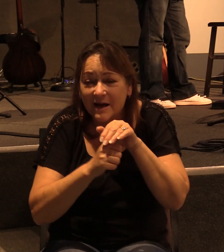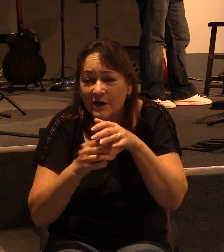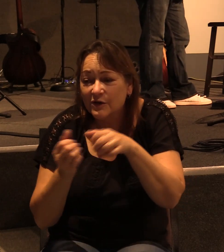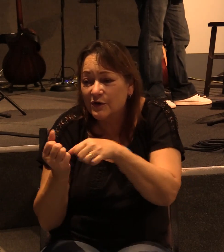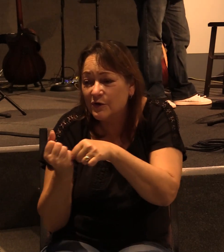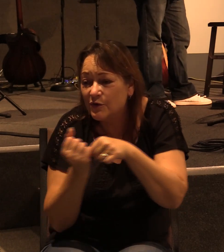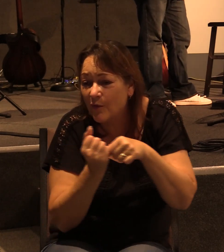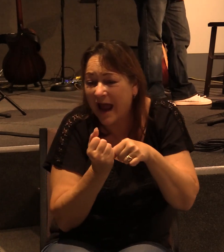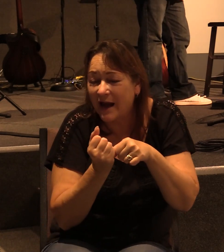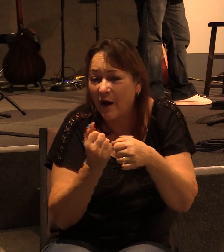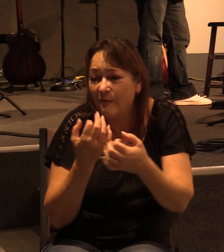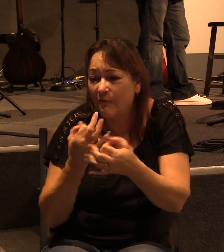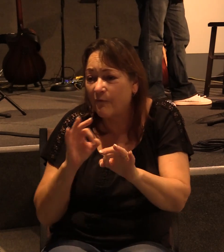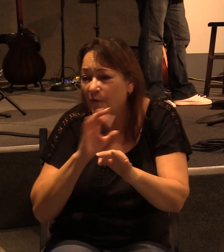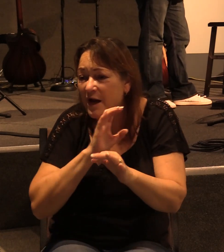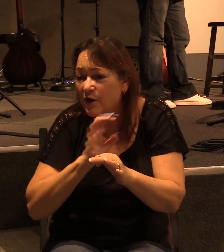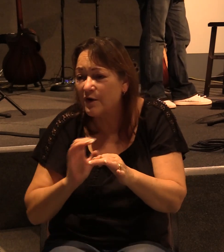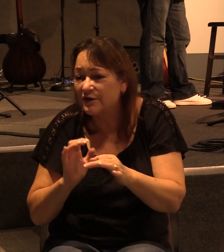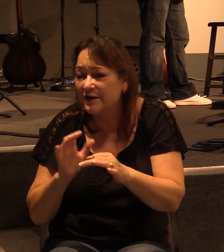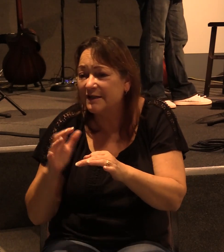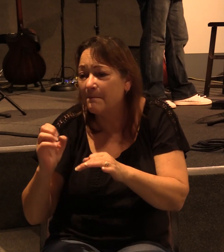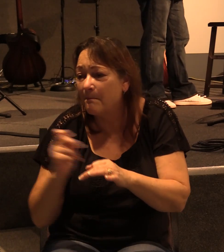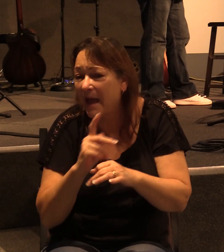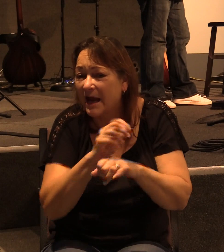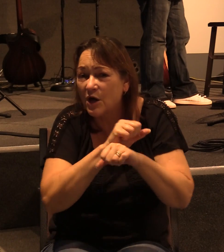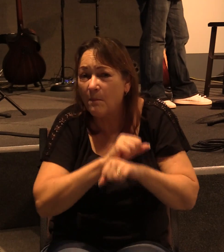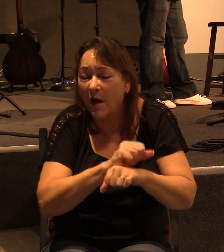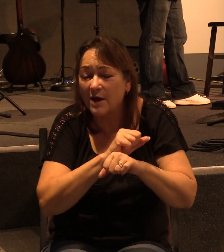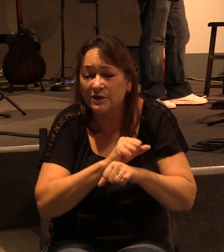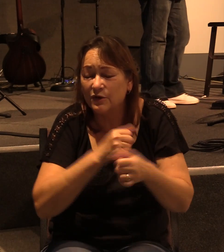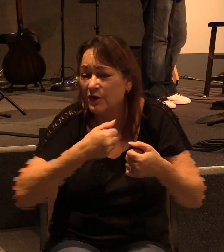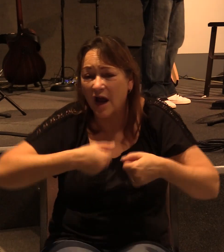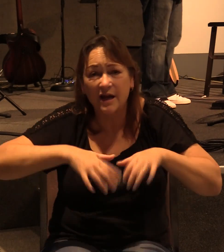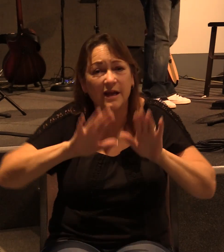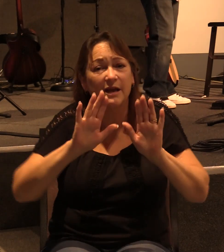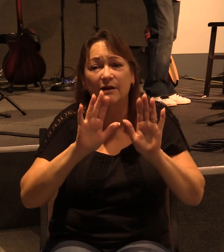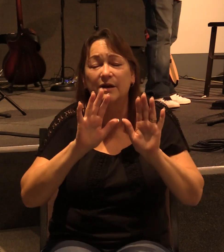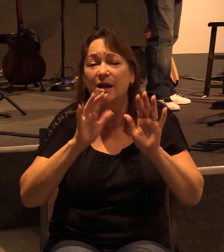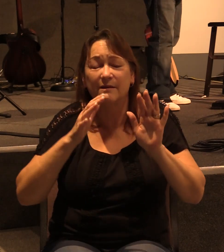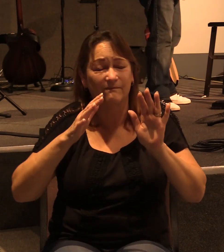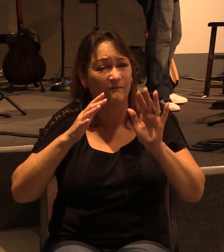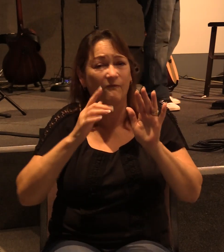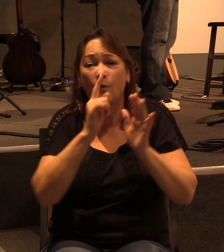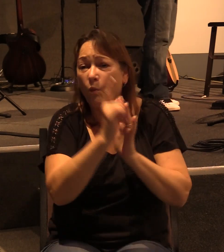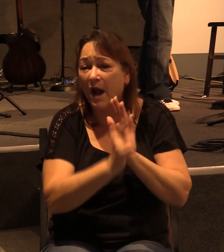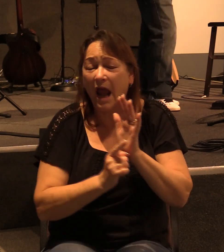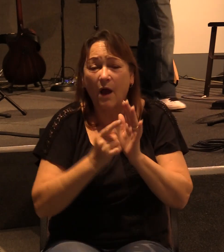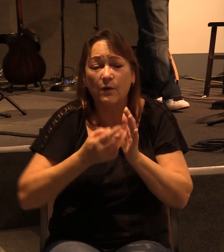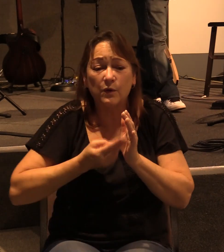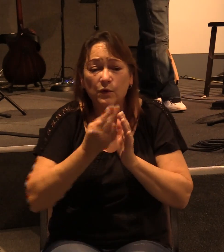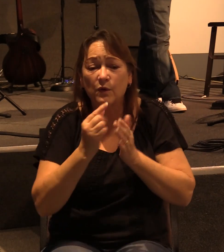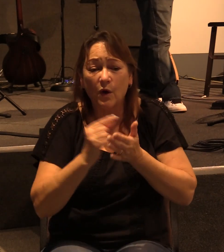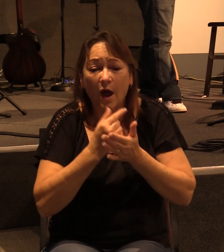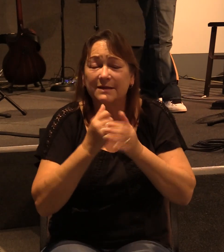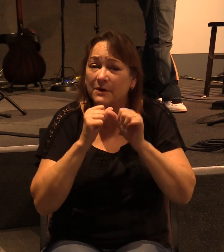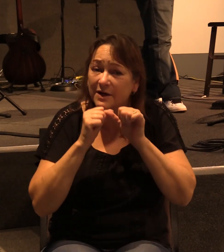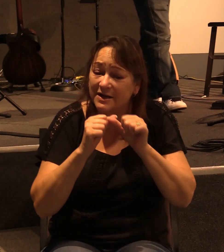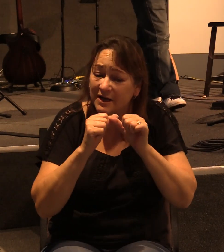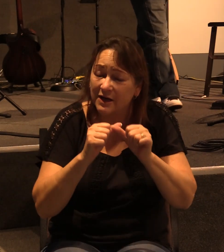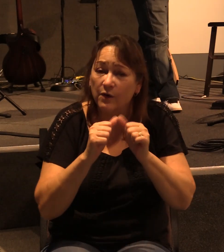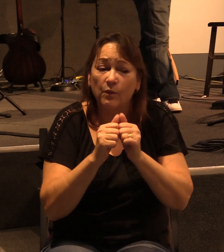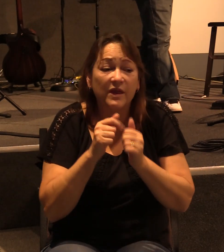Paul says, to whom we did not yield submission even for an hour, that the truth of the gospel might continue